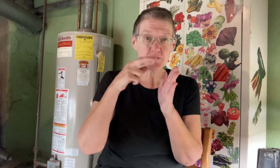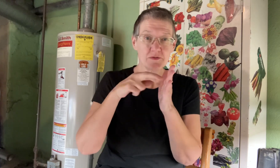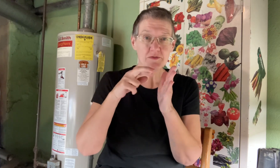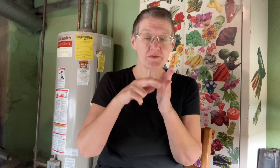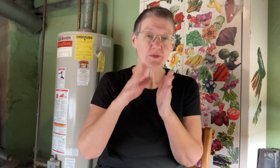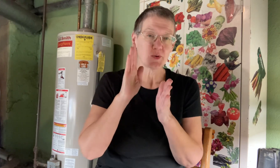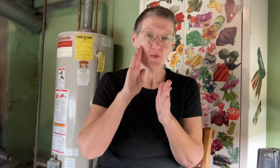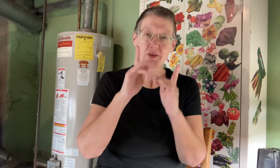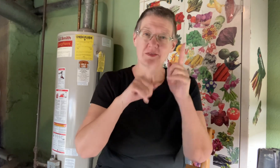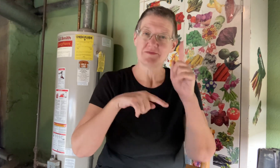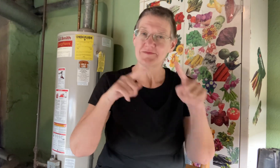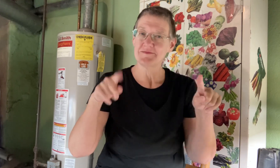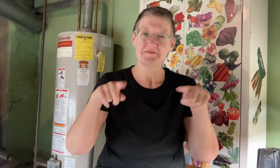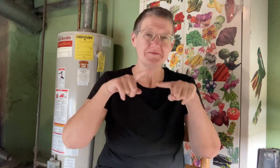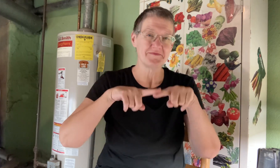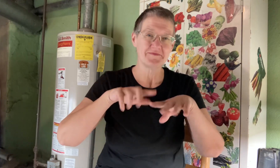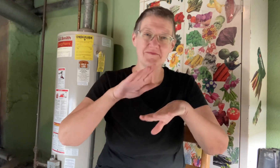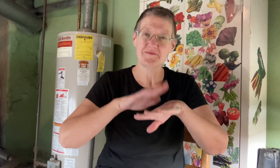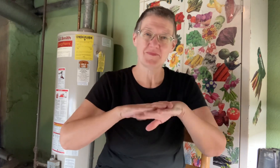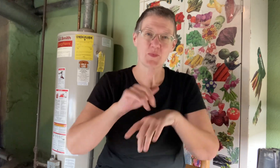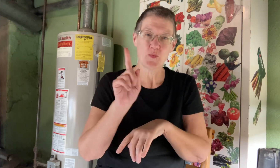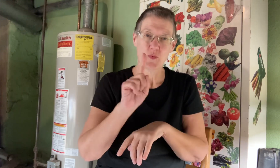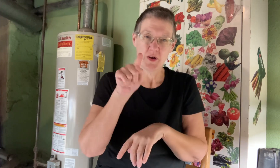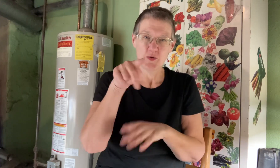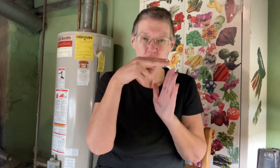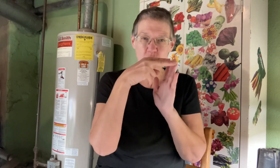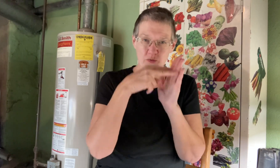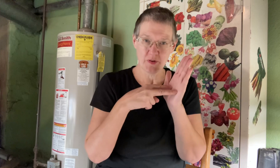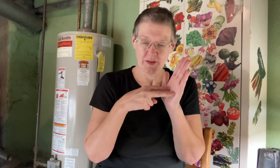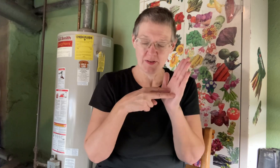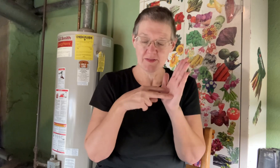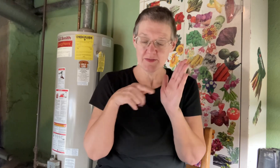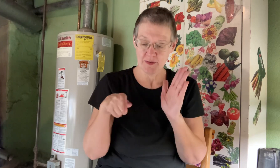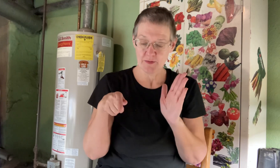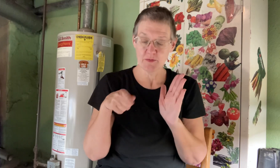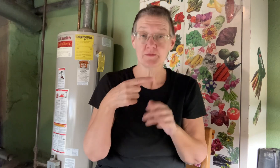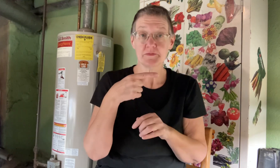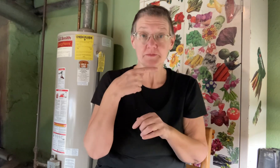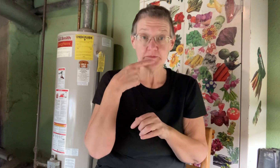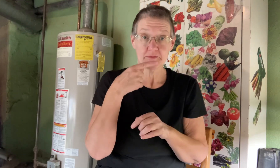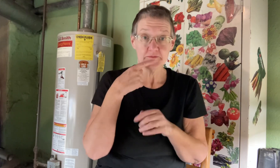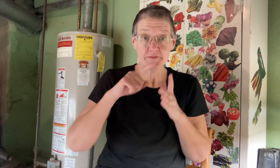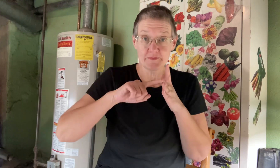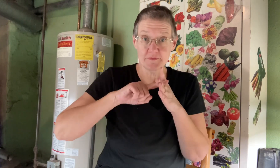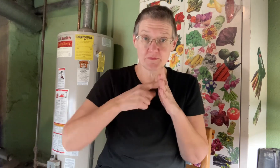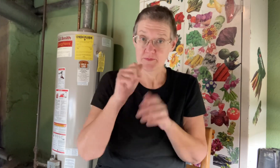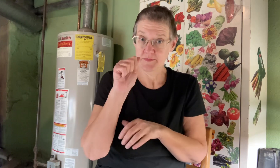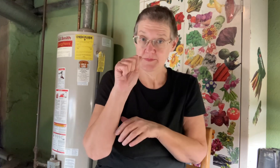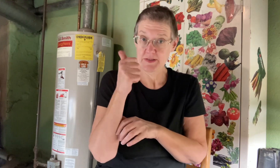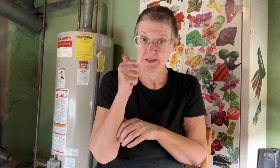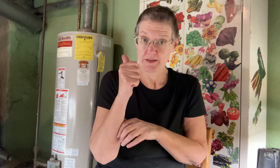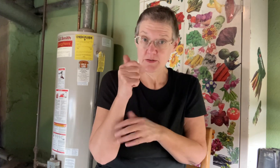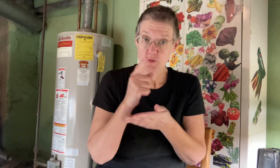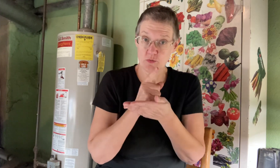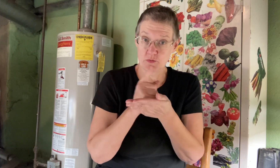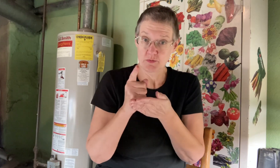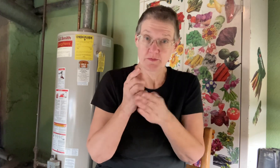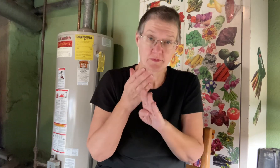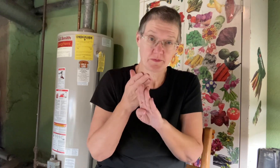now anytime you research seed information you're going to find a variety of info depending on where you look so i found to start it